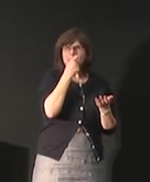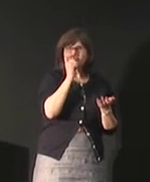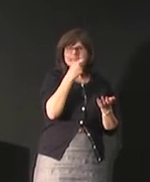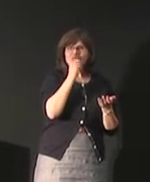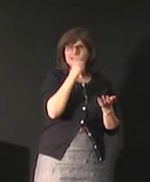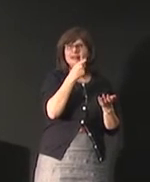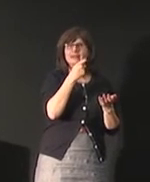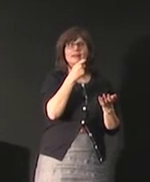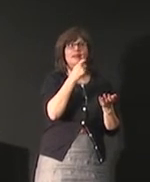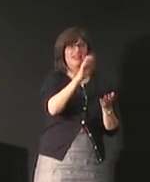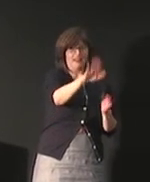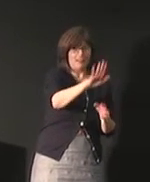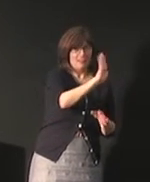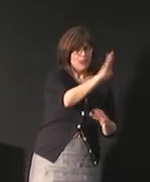as we saw Kevin